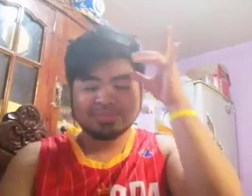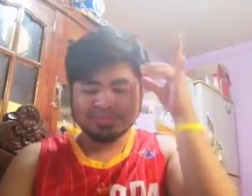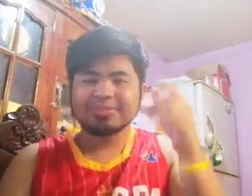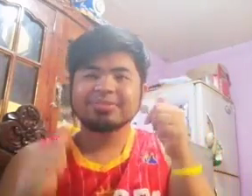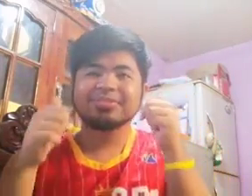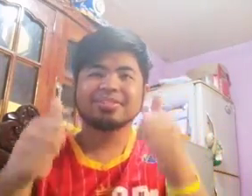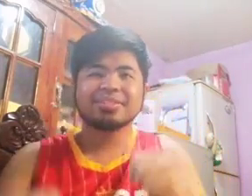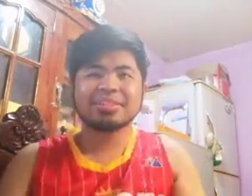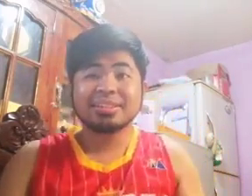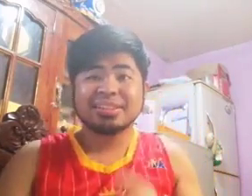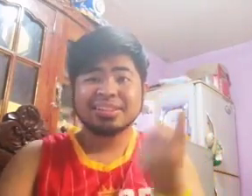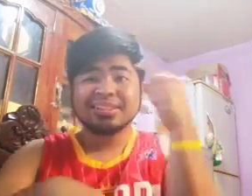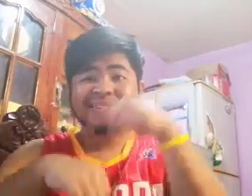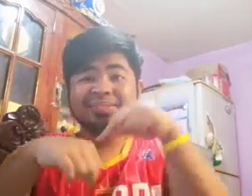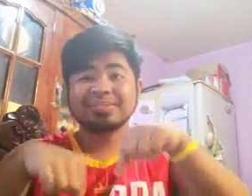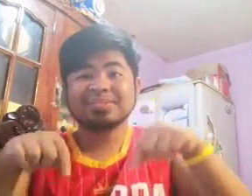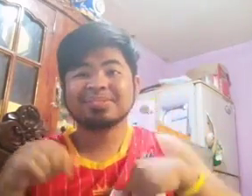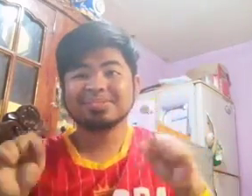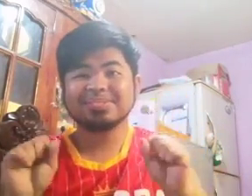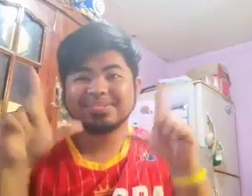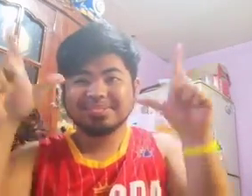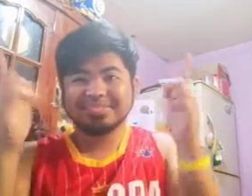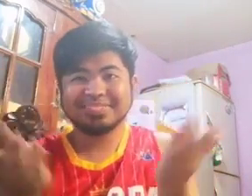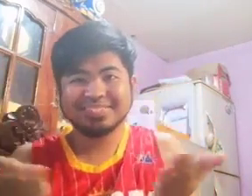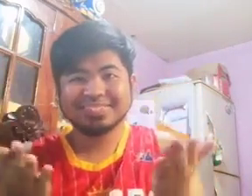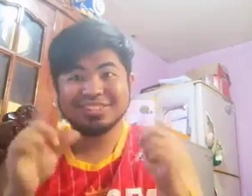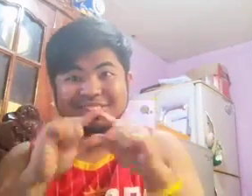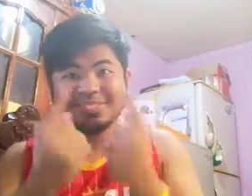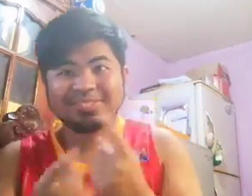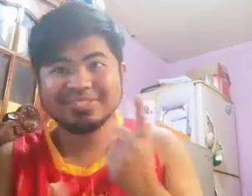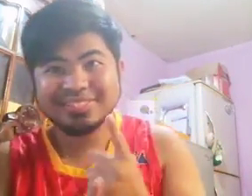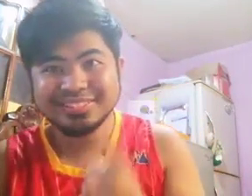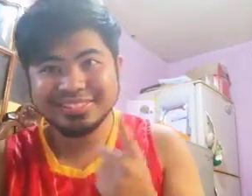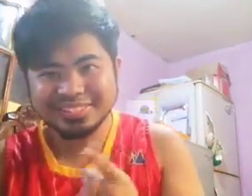run. That gave you a chance on third day. You're gonna be a good job.